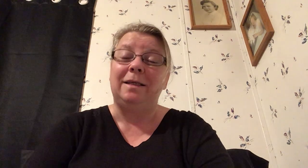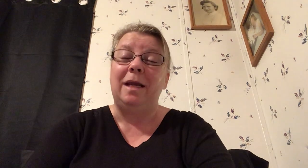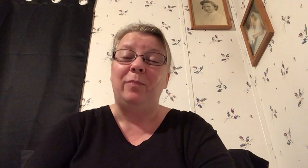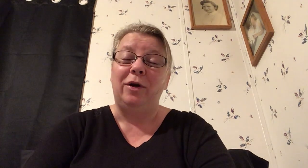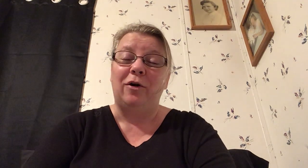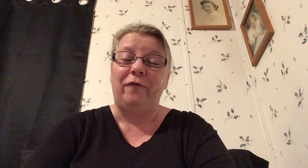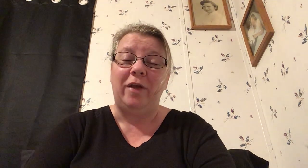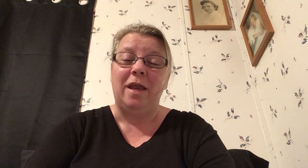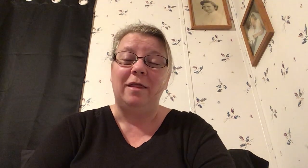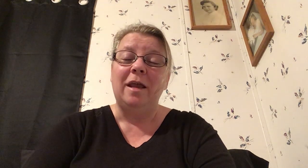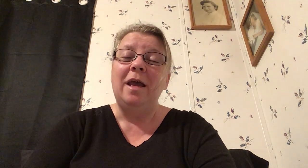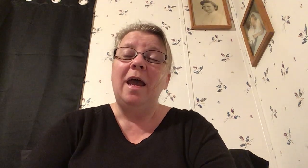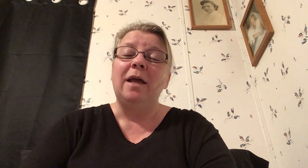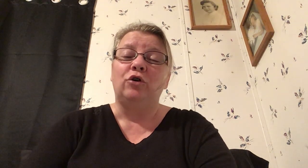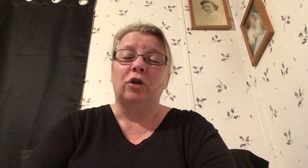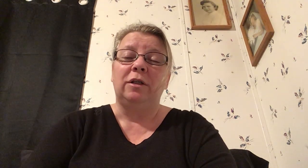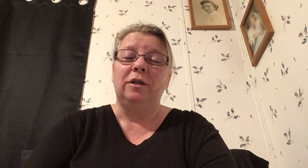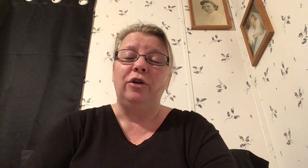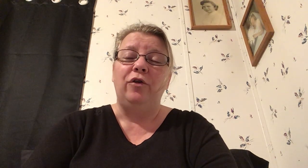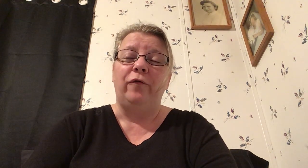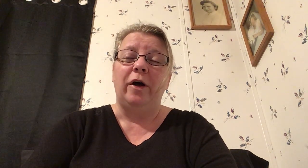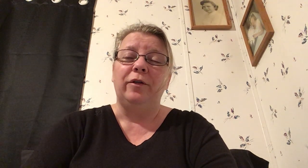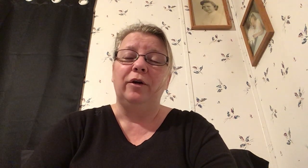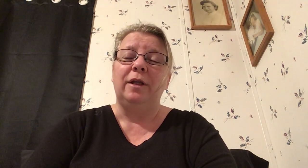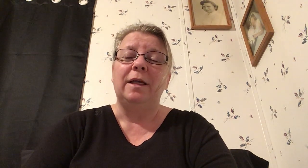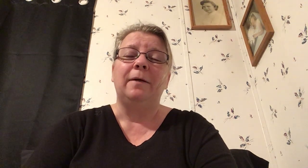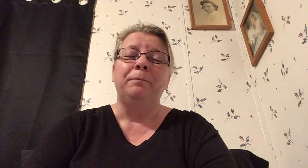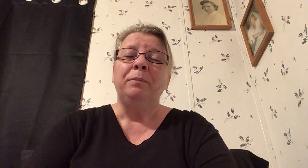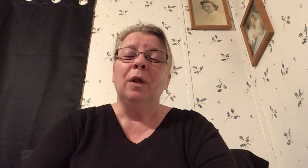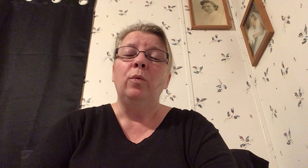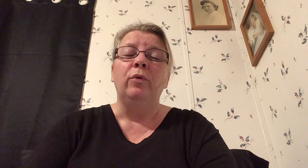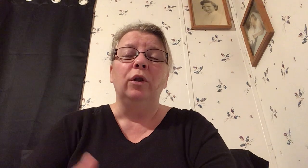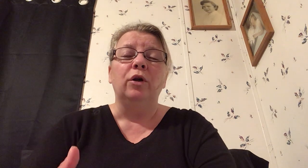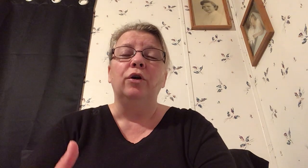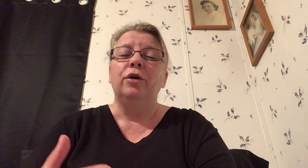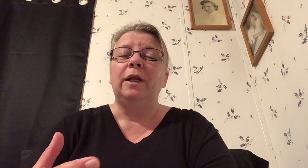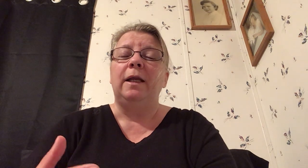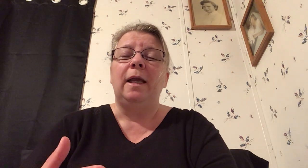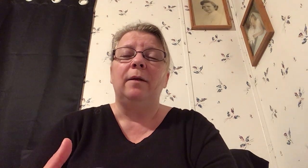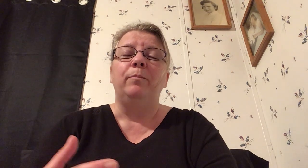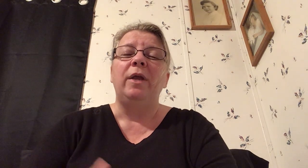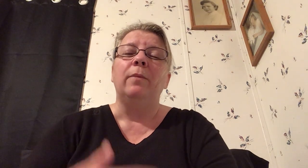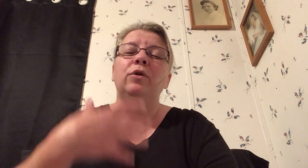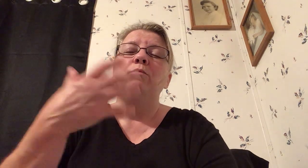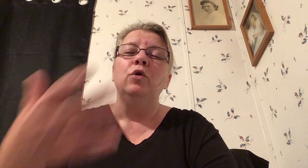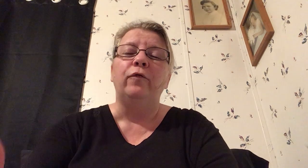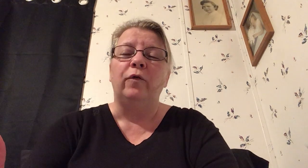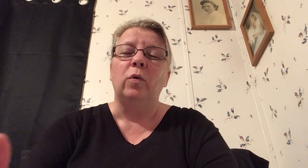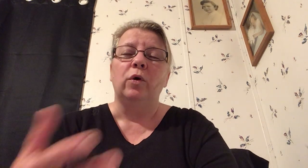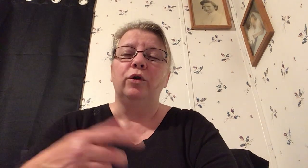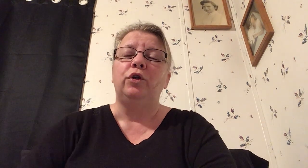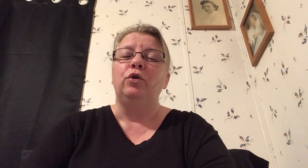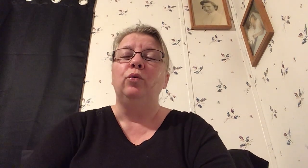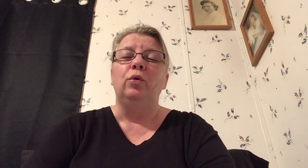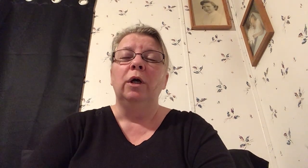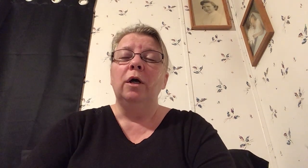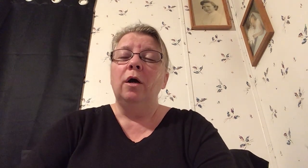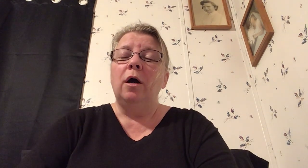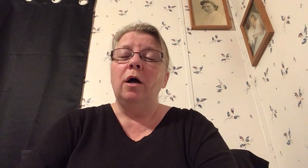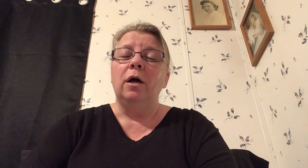deepen our faith and trust in you father and that we will learn and and be able to move forward to um